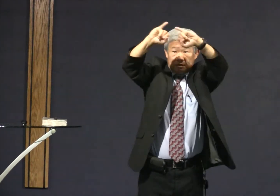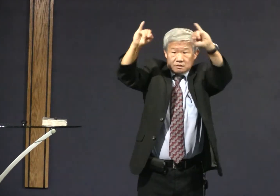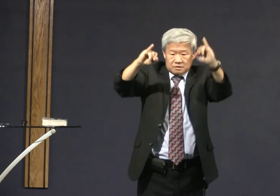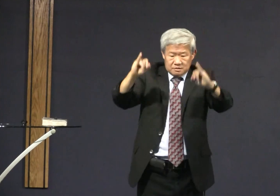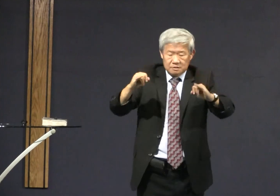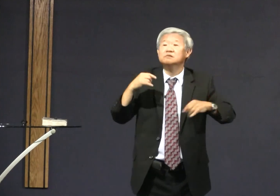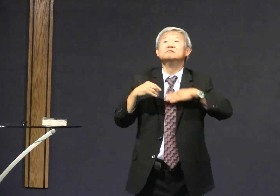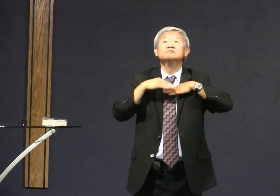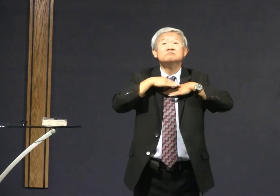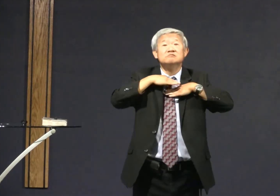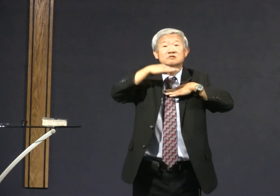was an idol